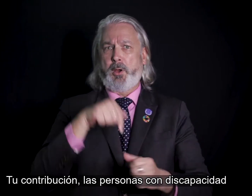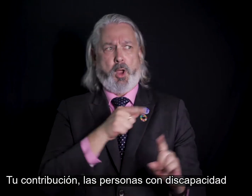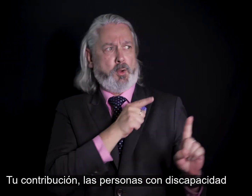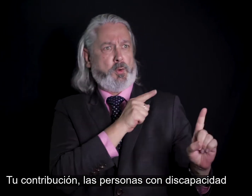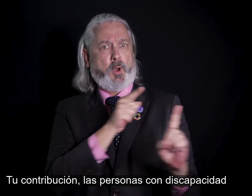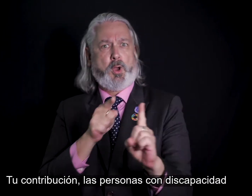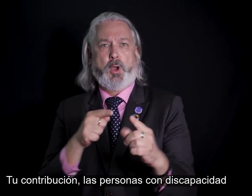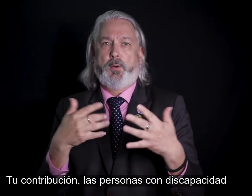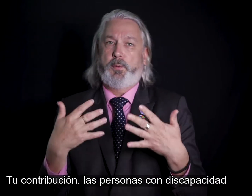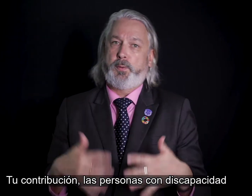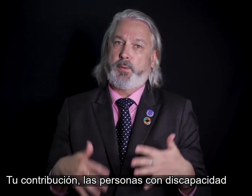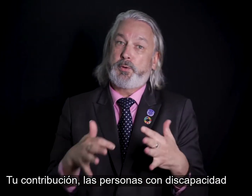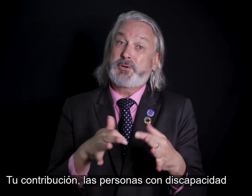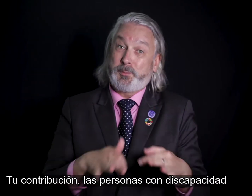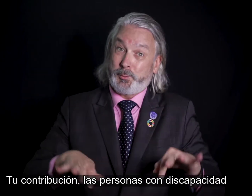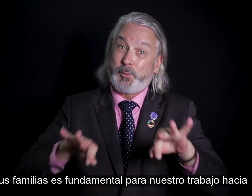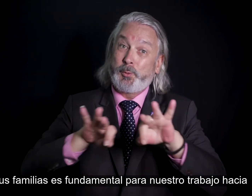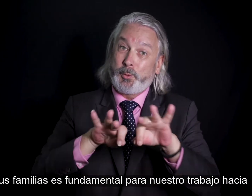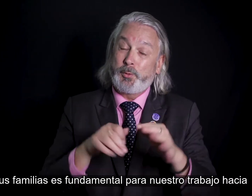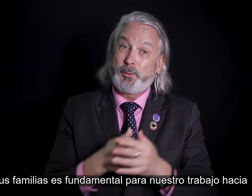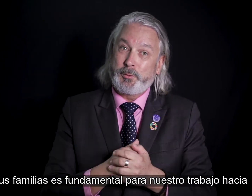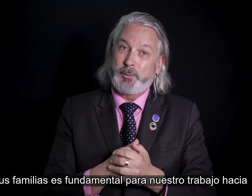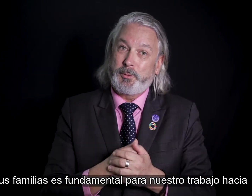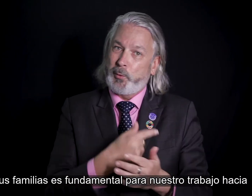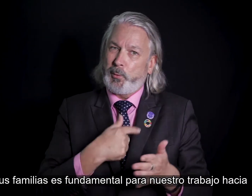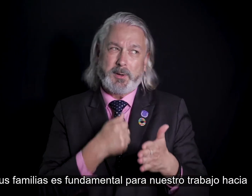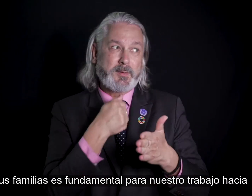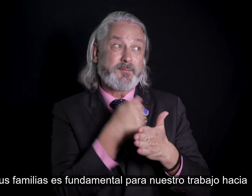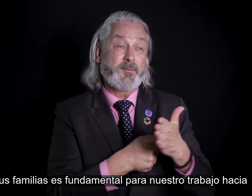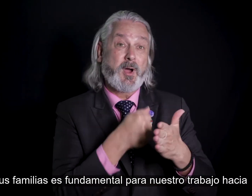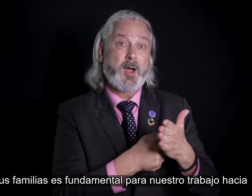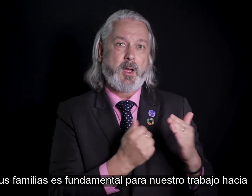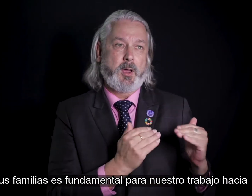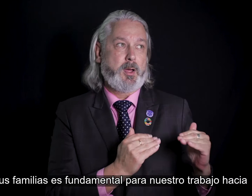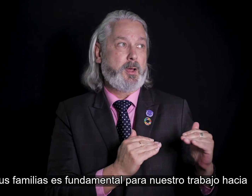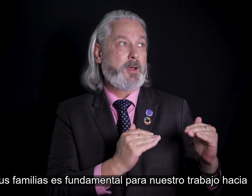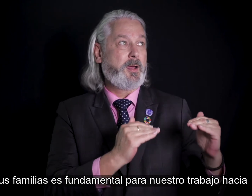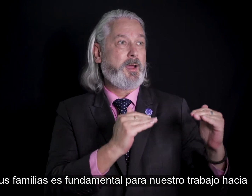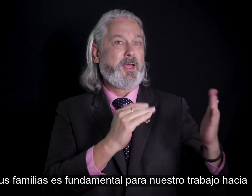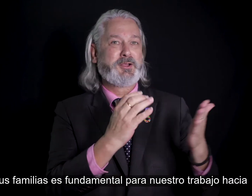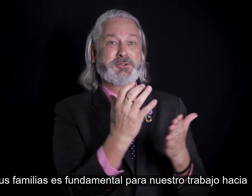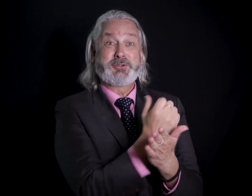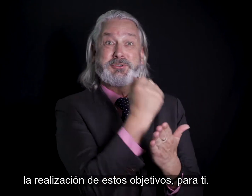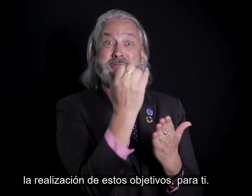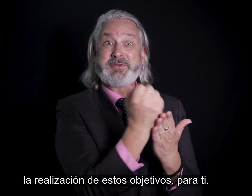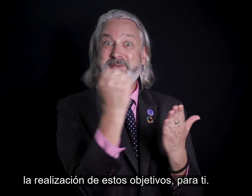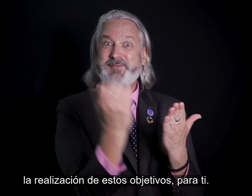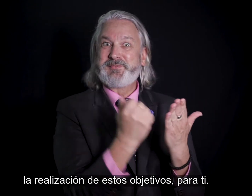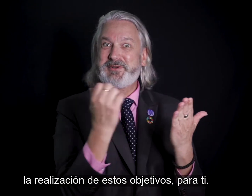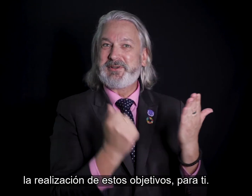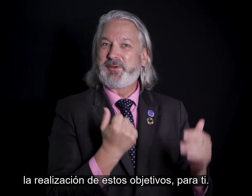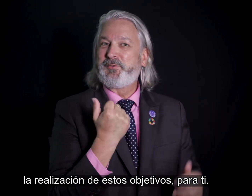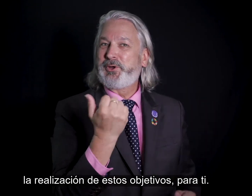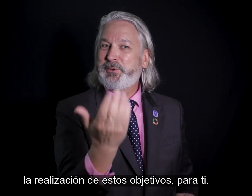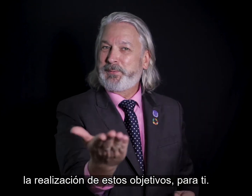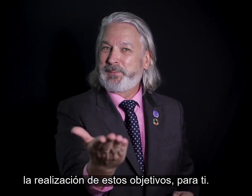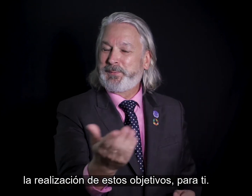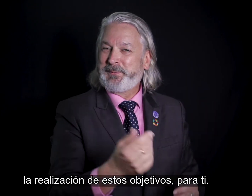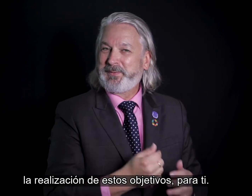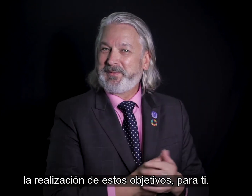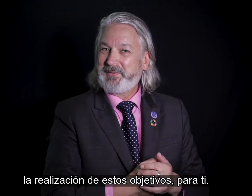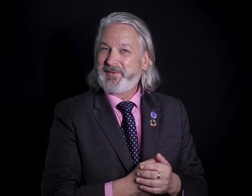persons with disabilities and your families is critical to our work towards realising these goals